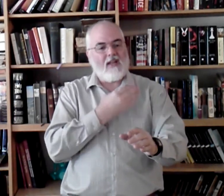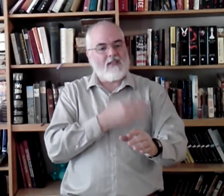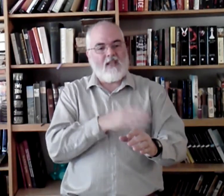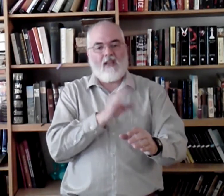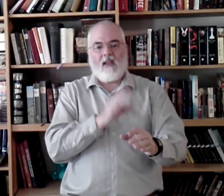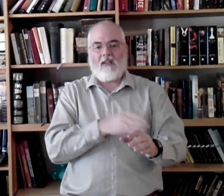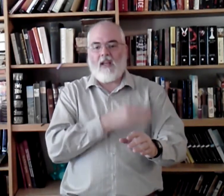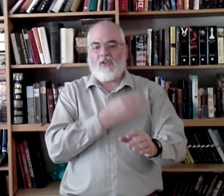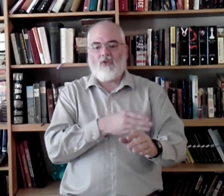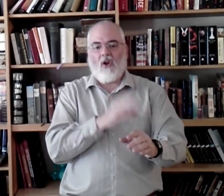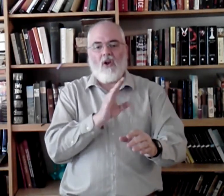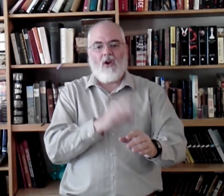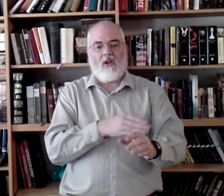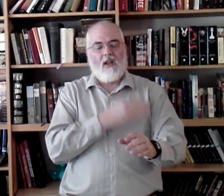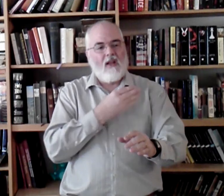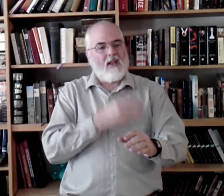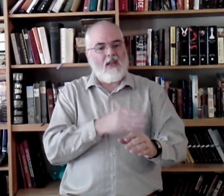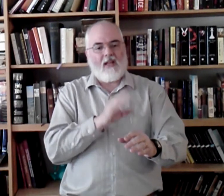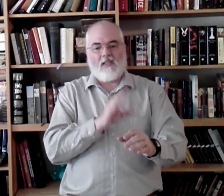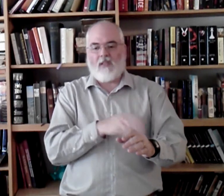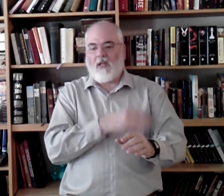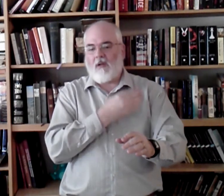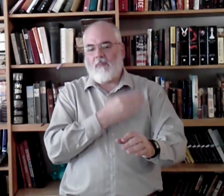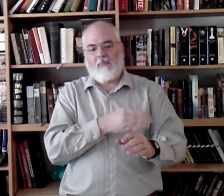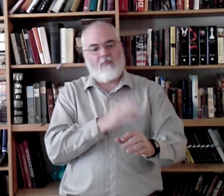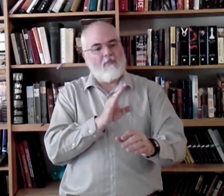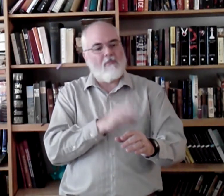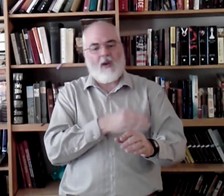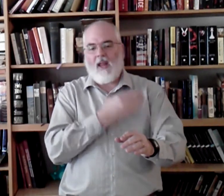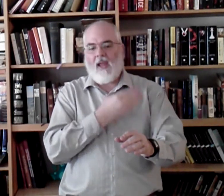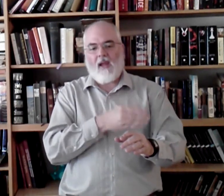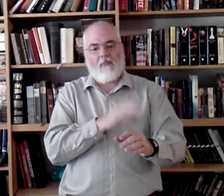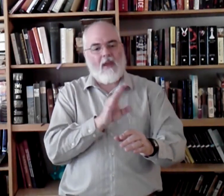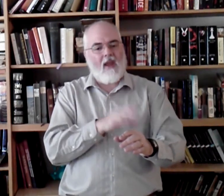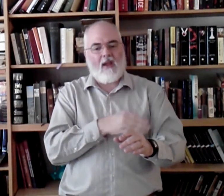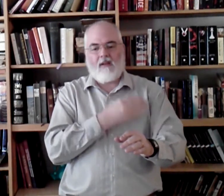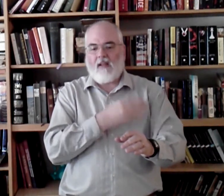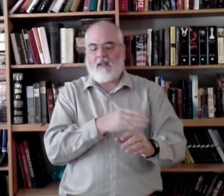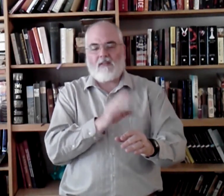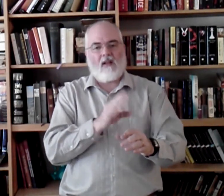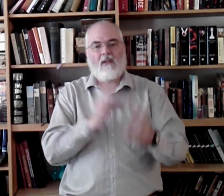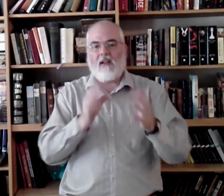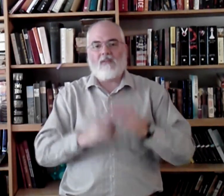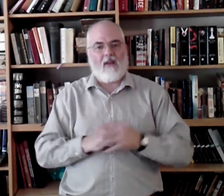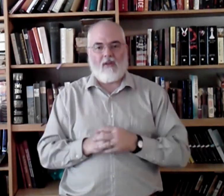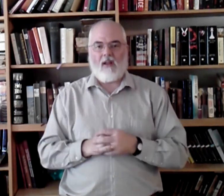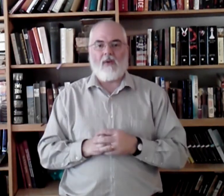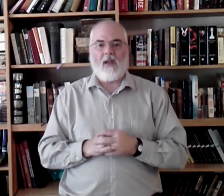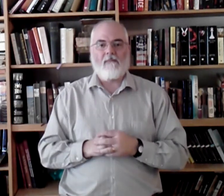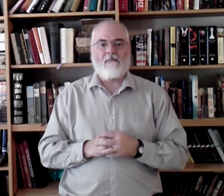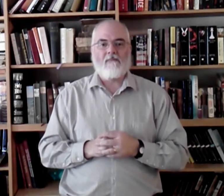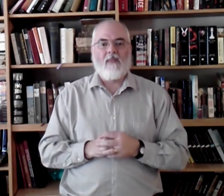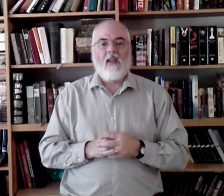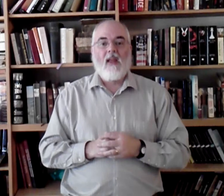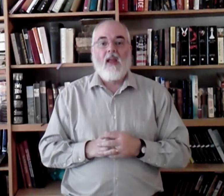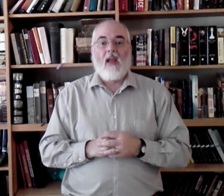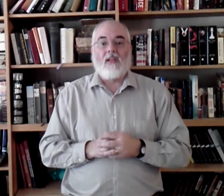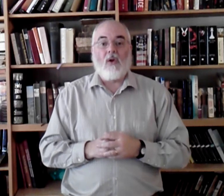is singing. That is song. That is to play a band. That's everything. Okay? So,